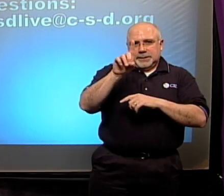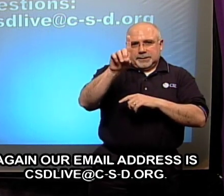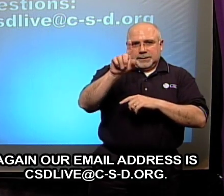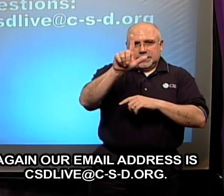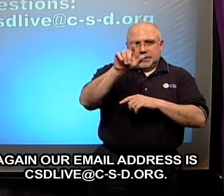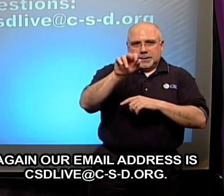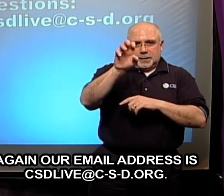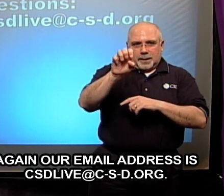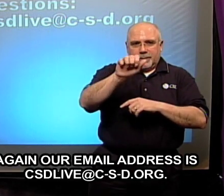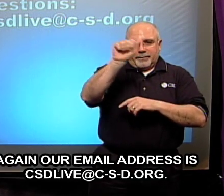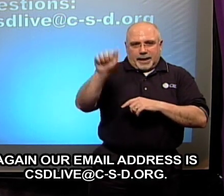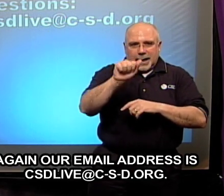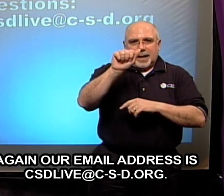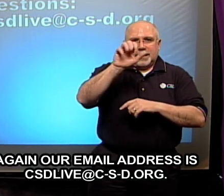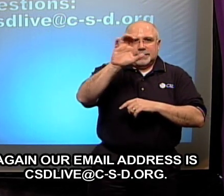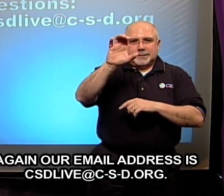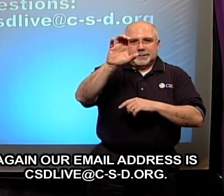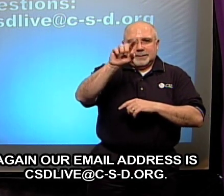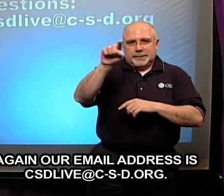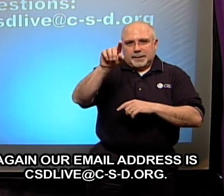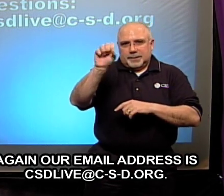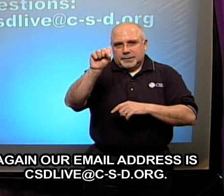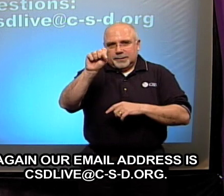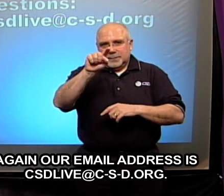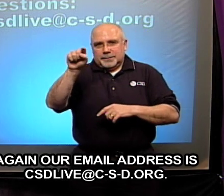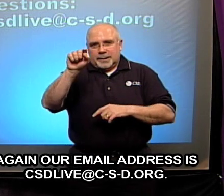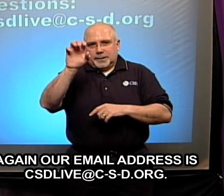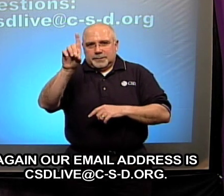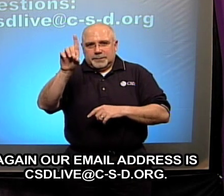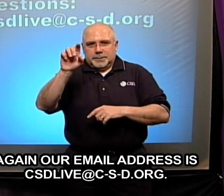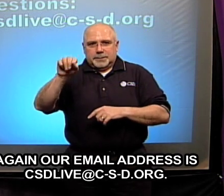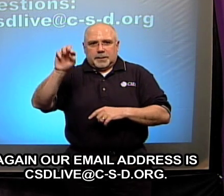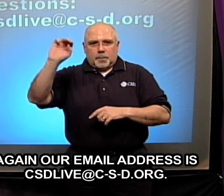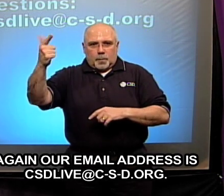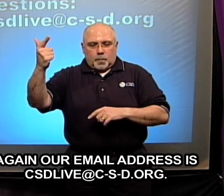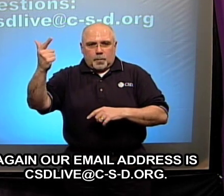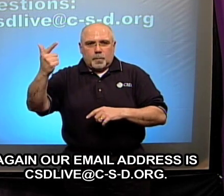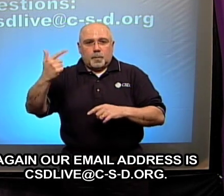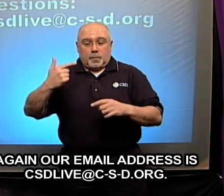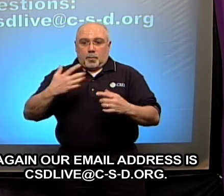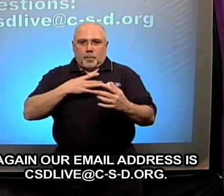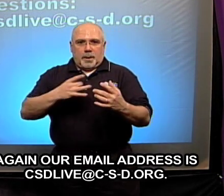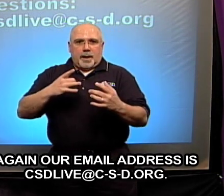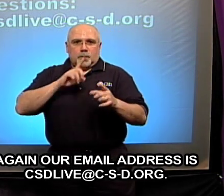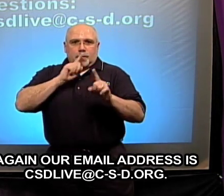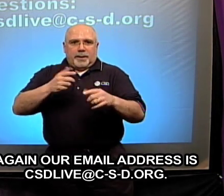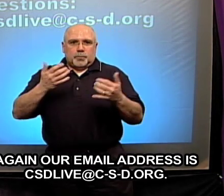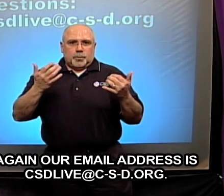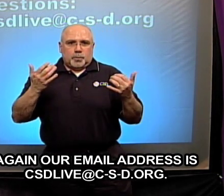again our email address is csd live at c-s-d.org